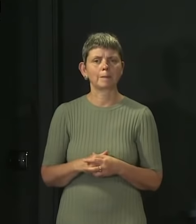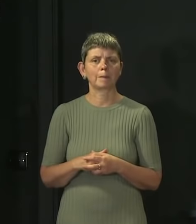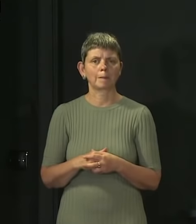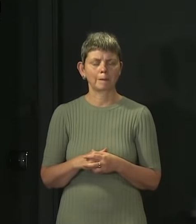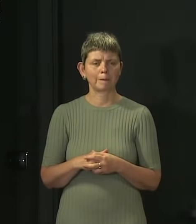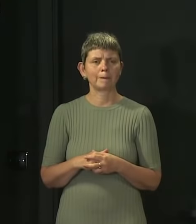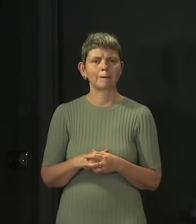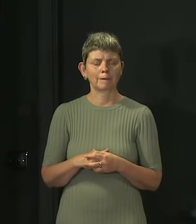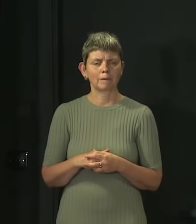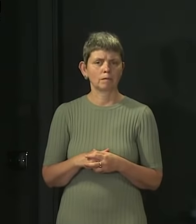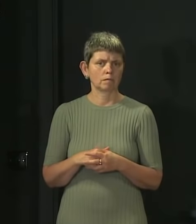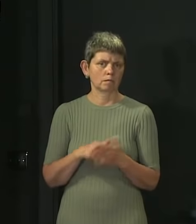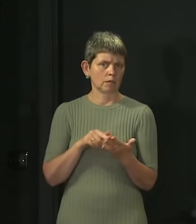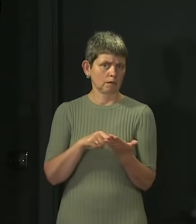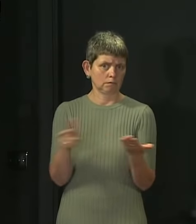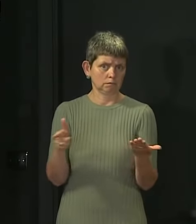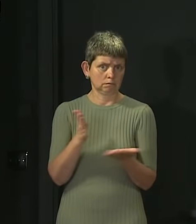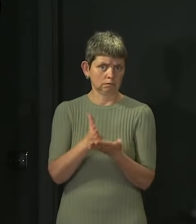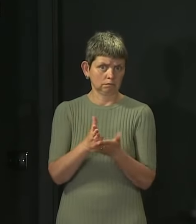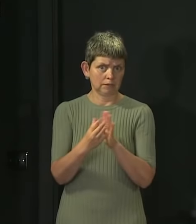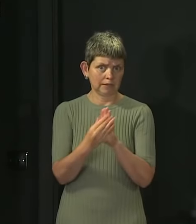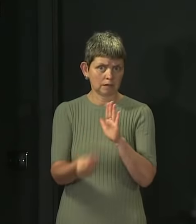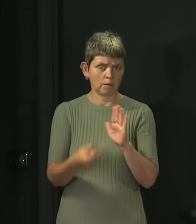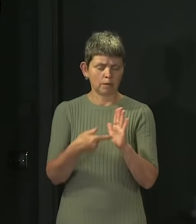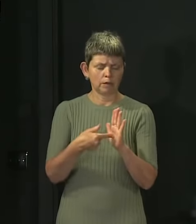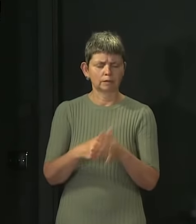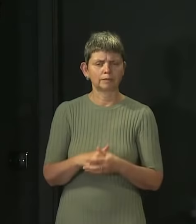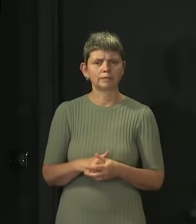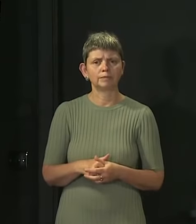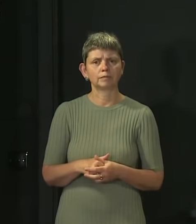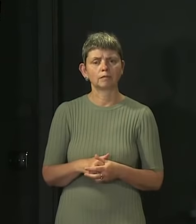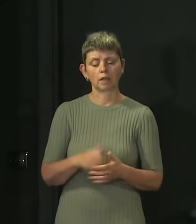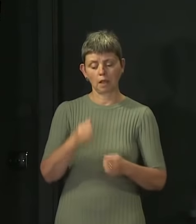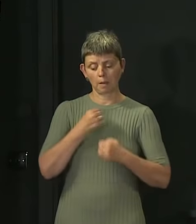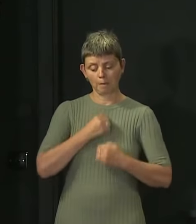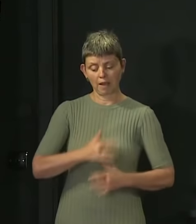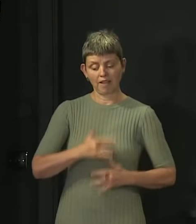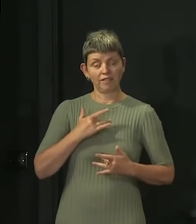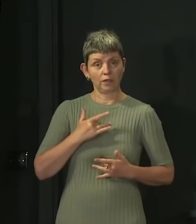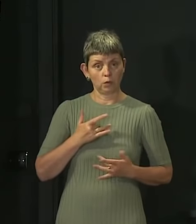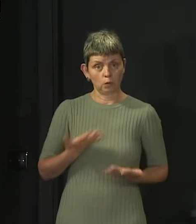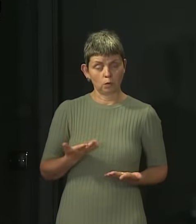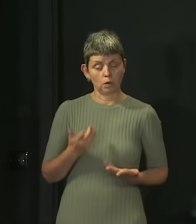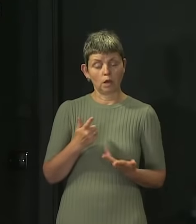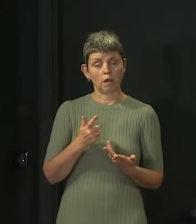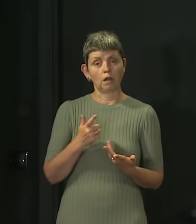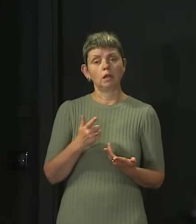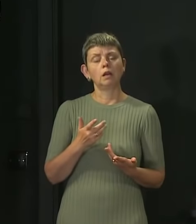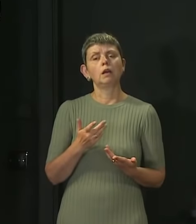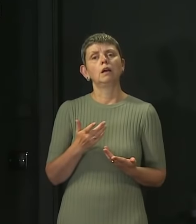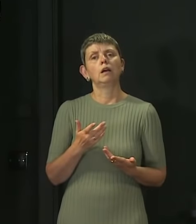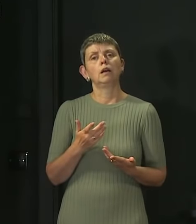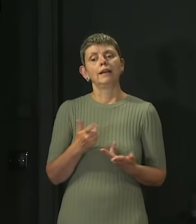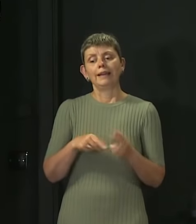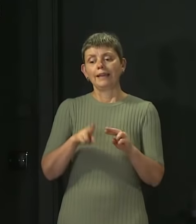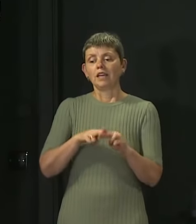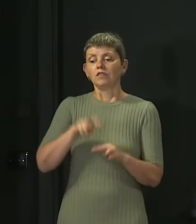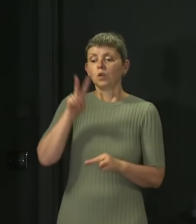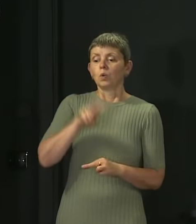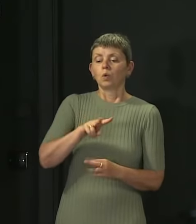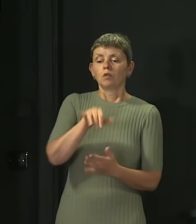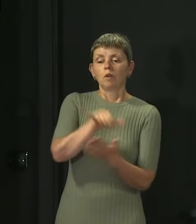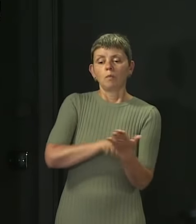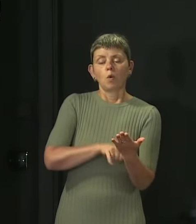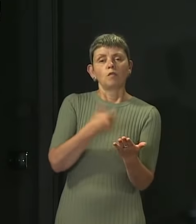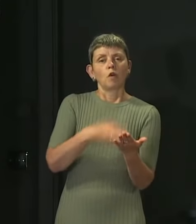practical and very real example. You know, I'm going to speak for myself. I think if you read the report from